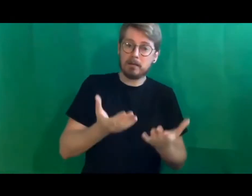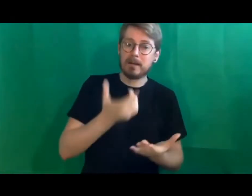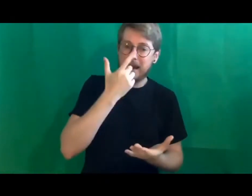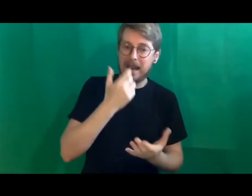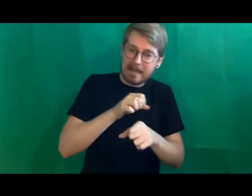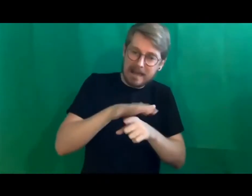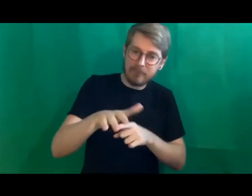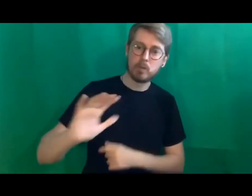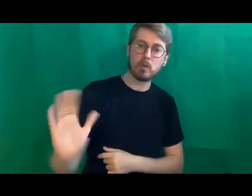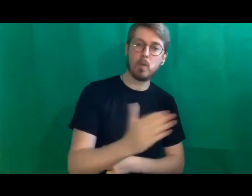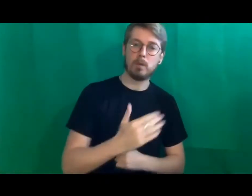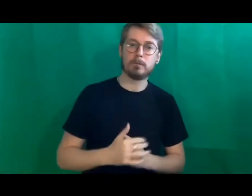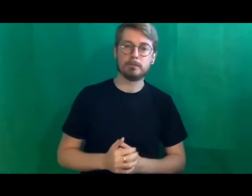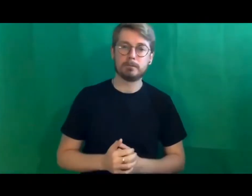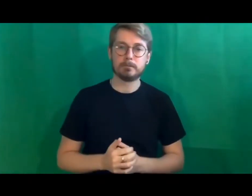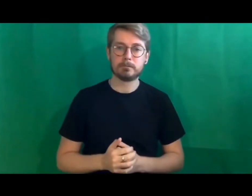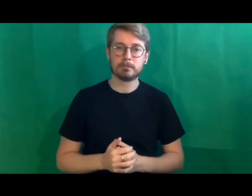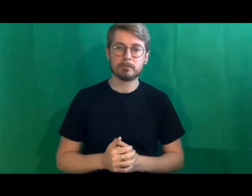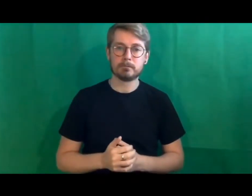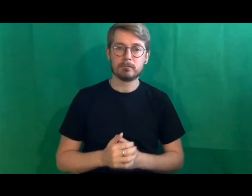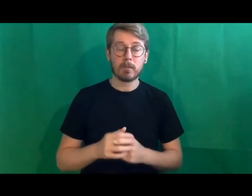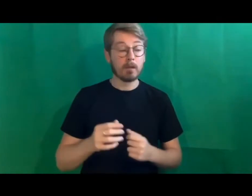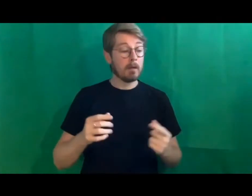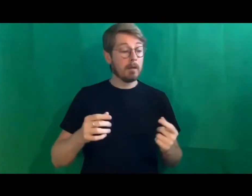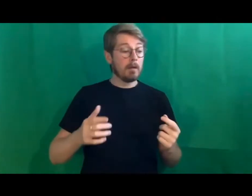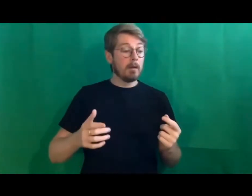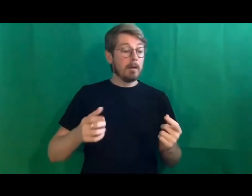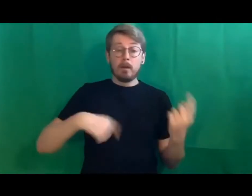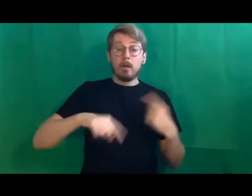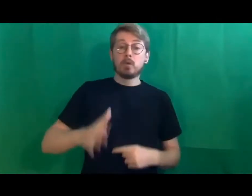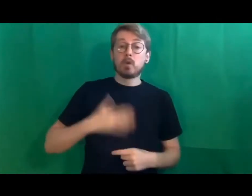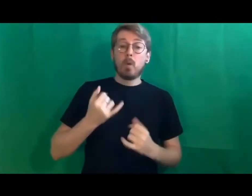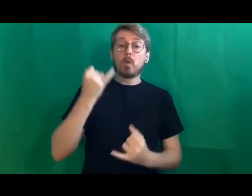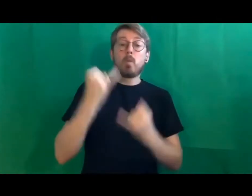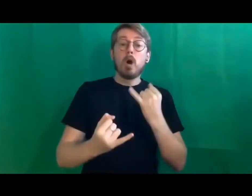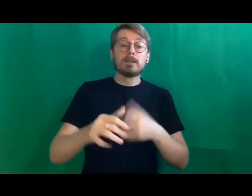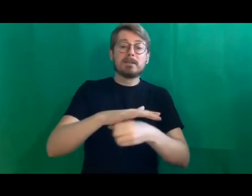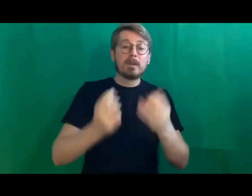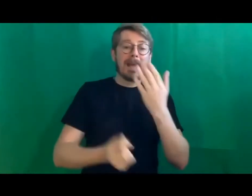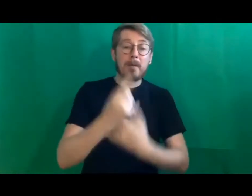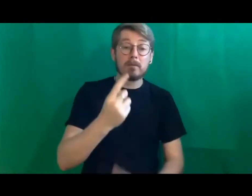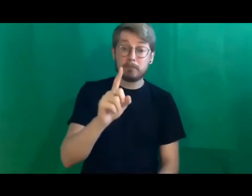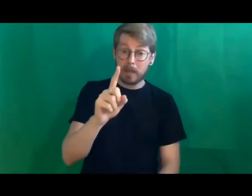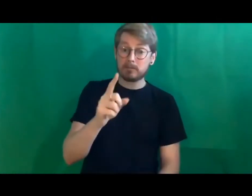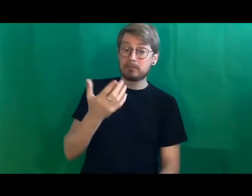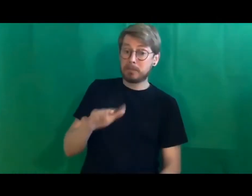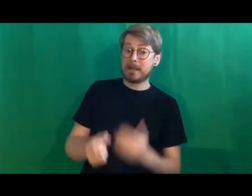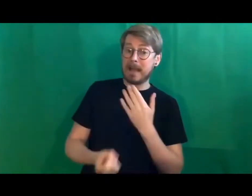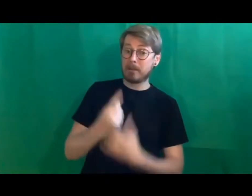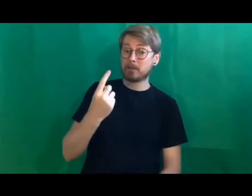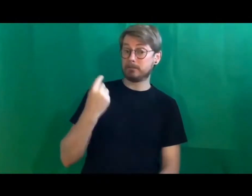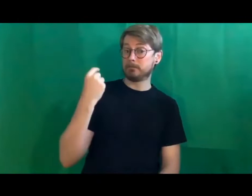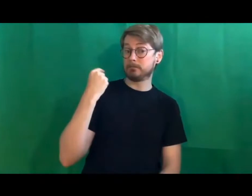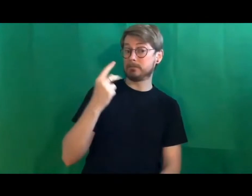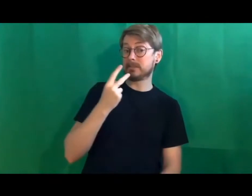You know we talk about not wanting the worst to happen but the truth is the worst did happen. It happened as Dan Lowe said in the second session it